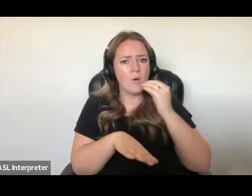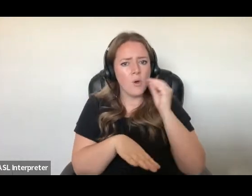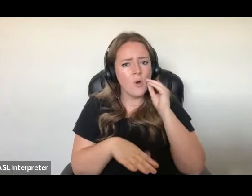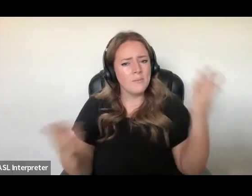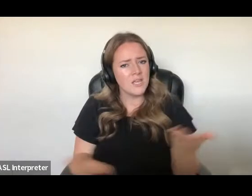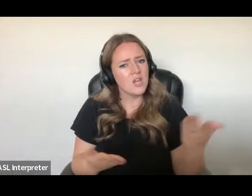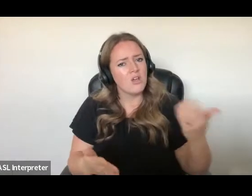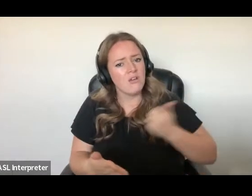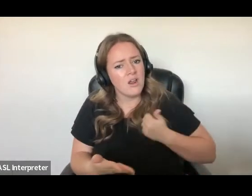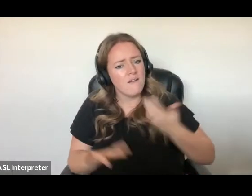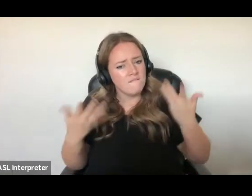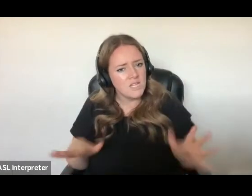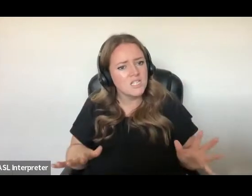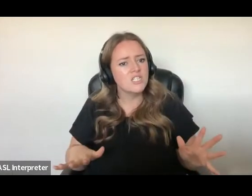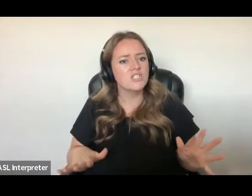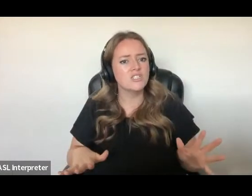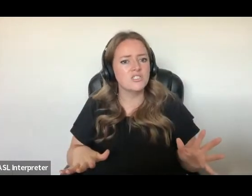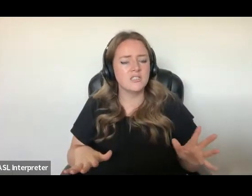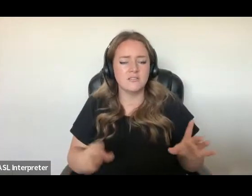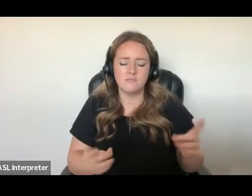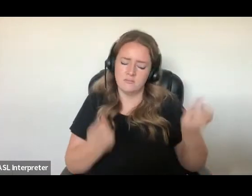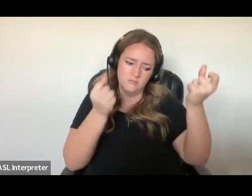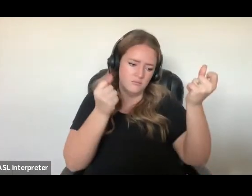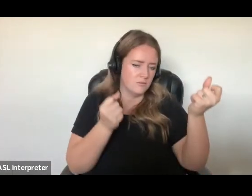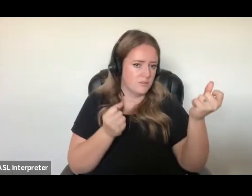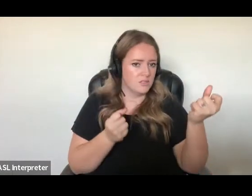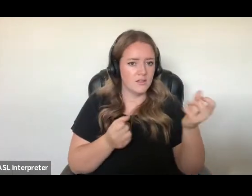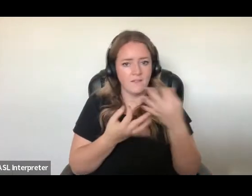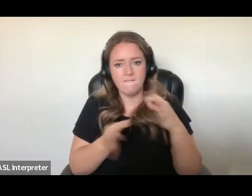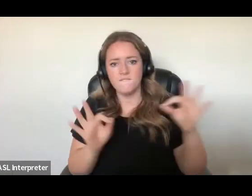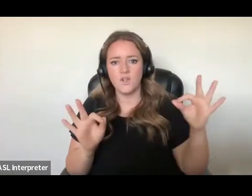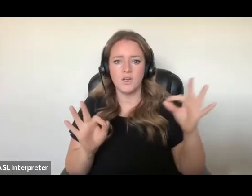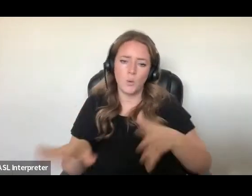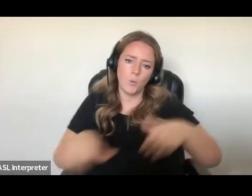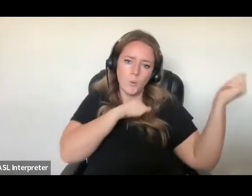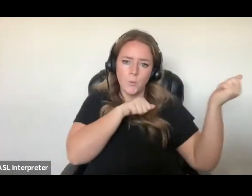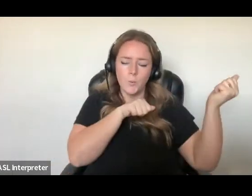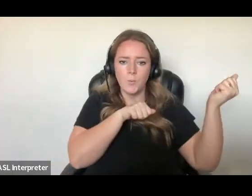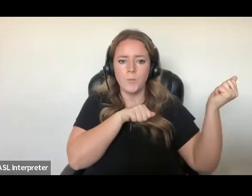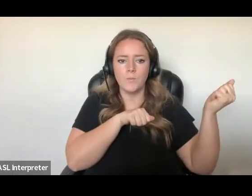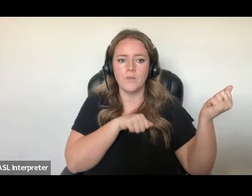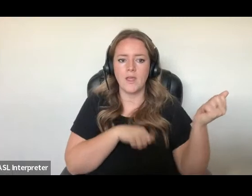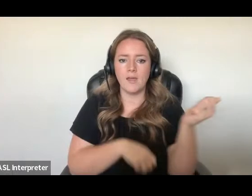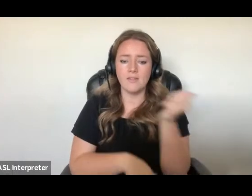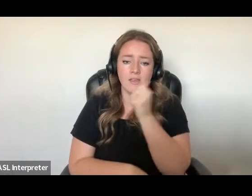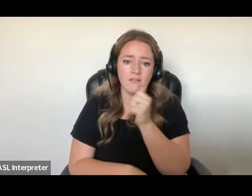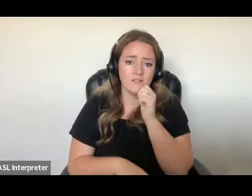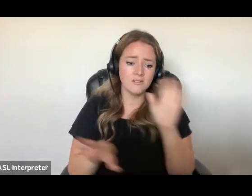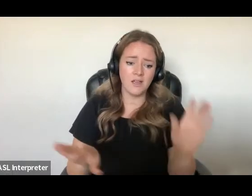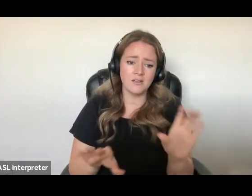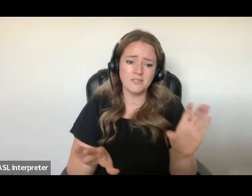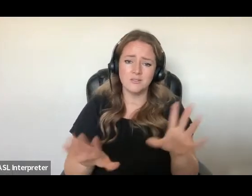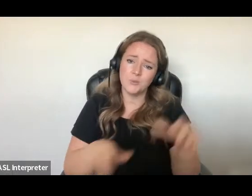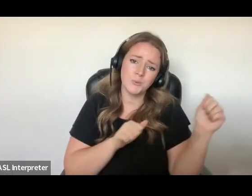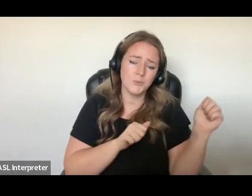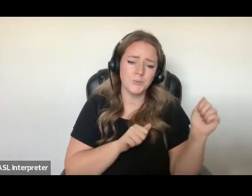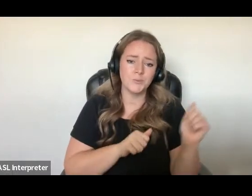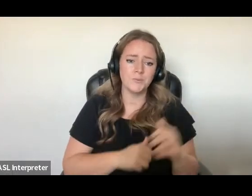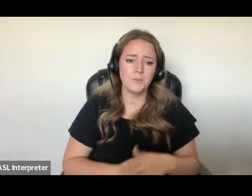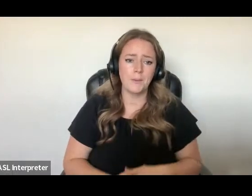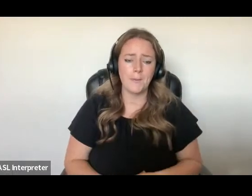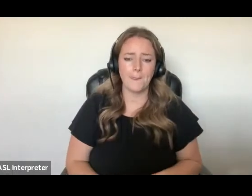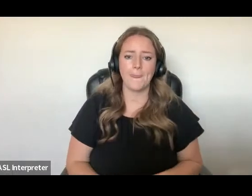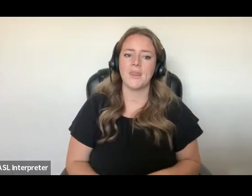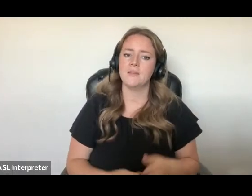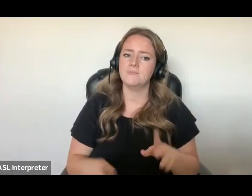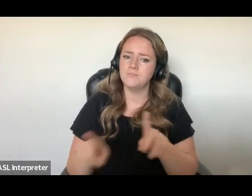human rights and freedoms including the freedom to make routine decisions about their day-to-day activities. Immigration detention also puts up huge barriers